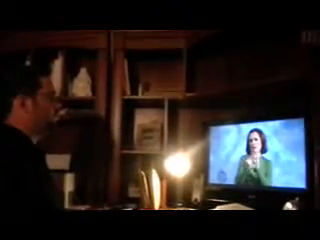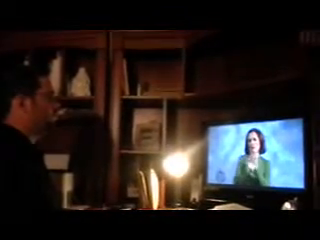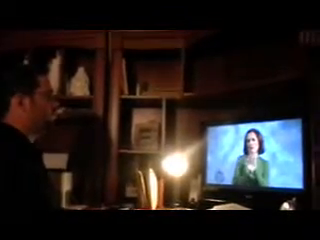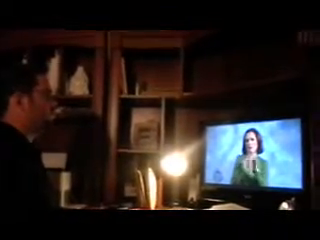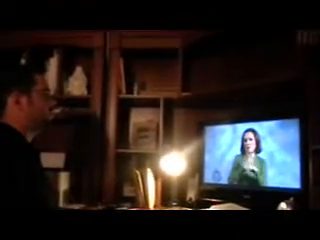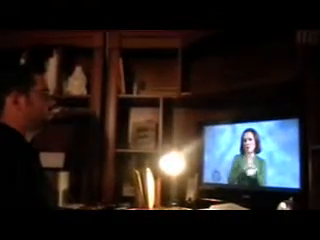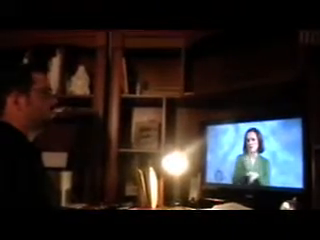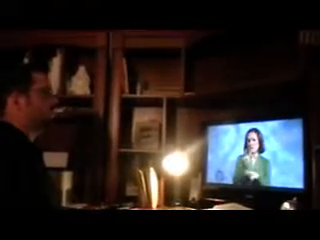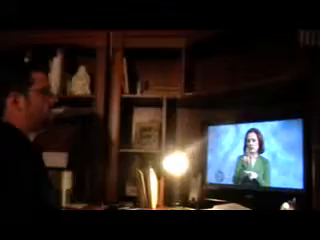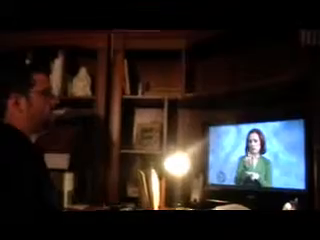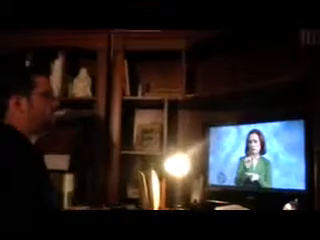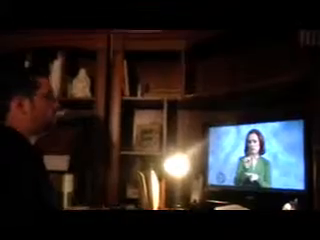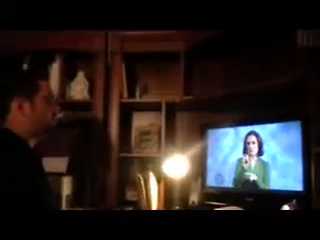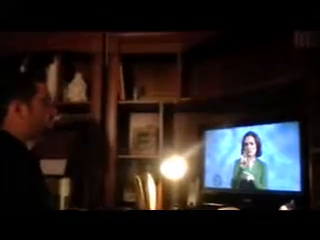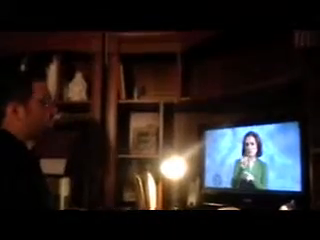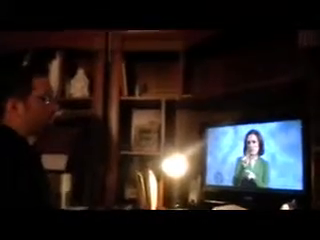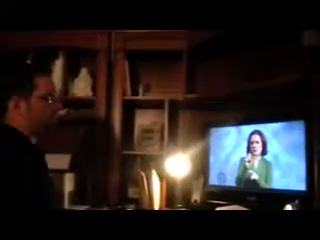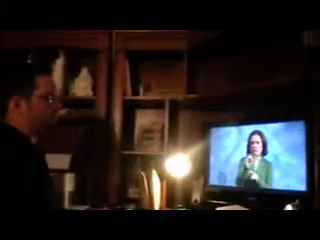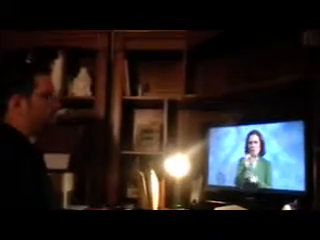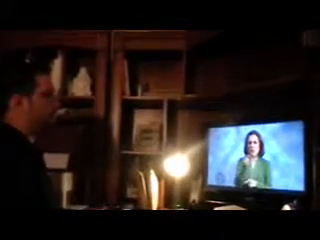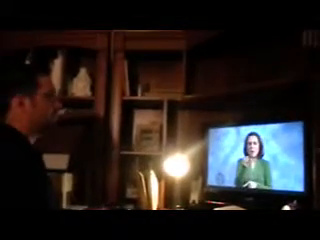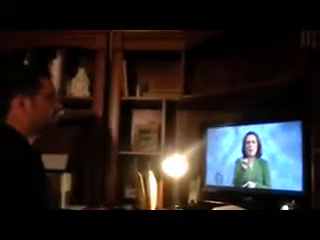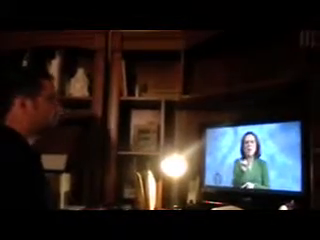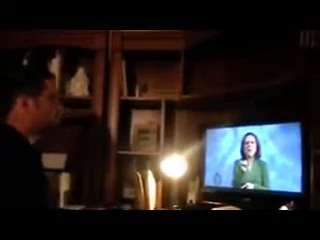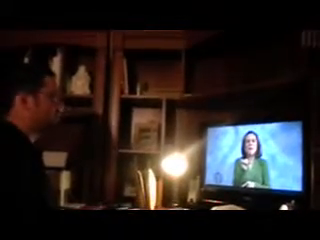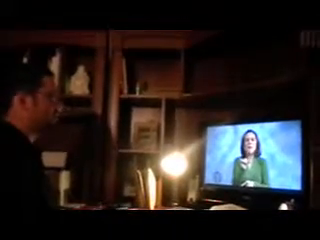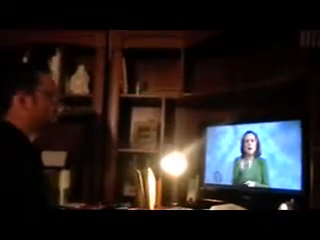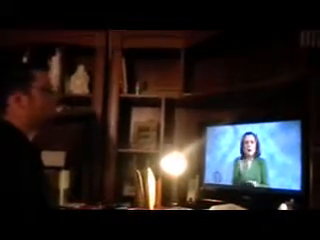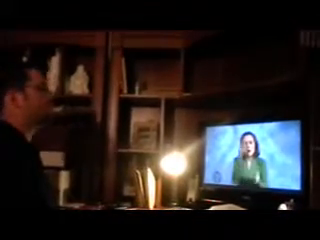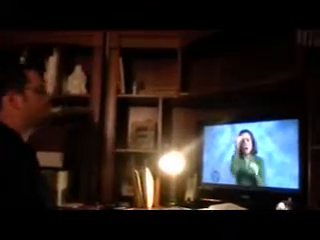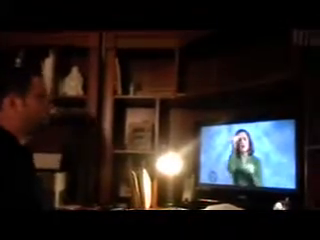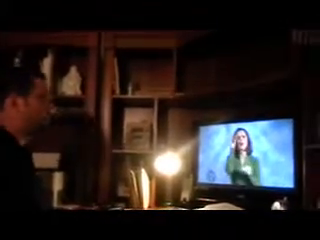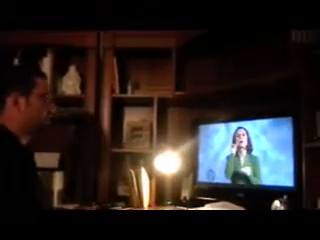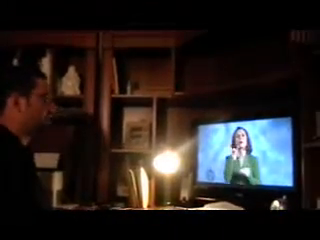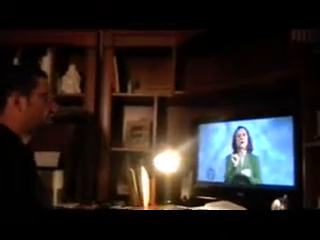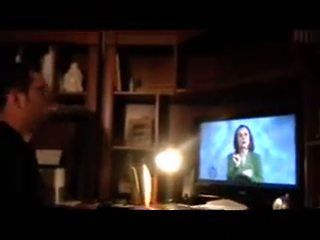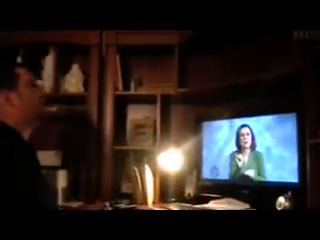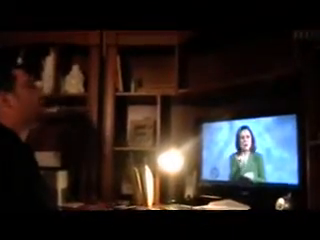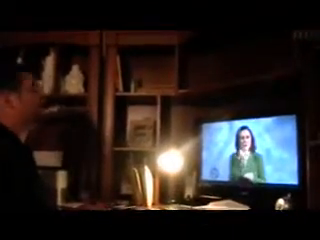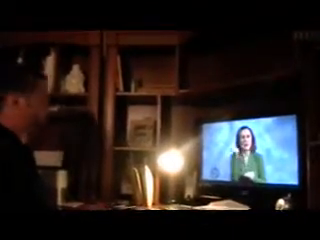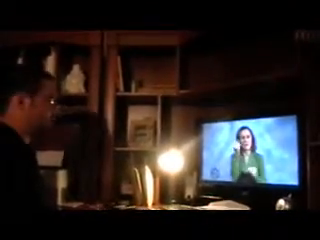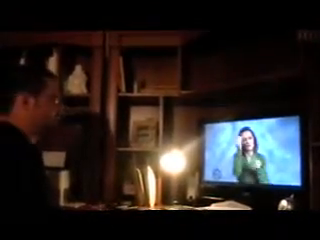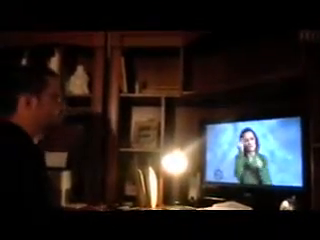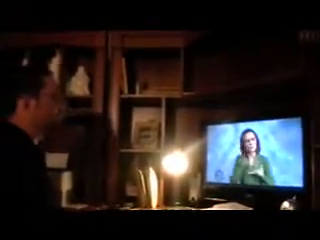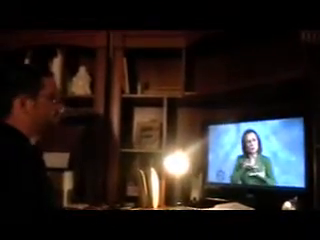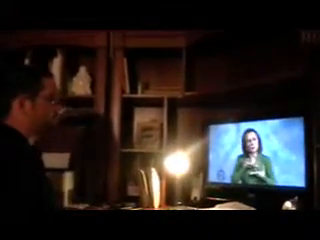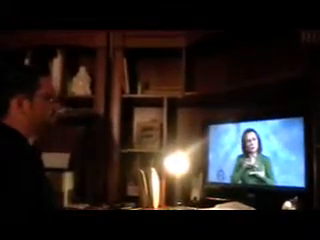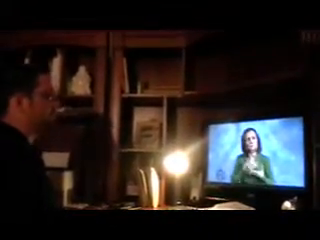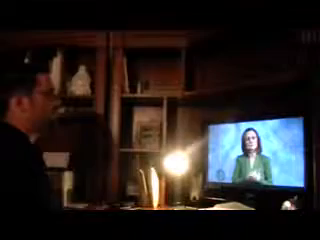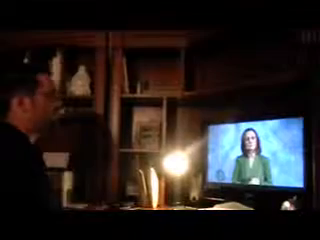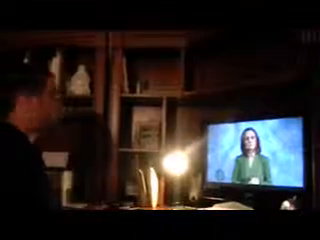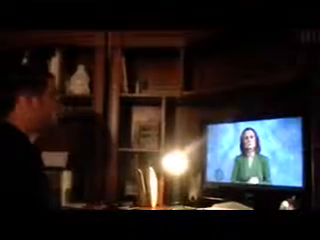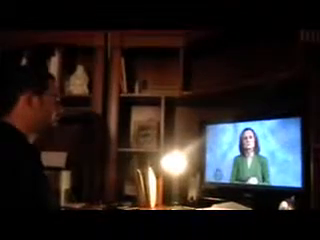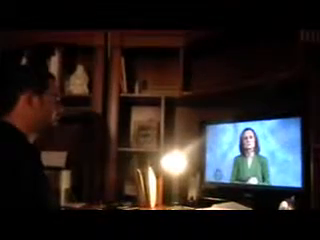We really just want to share more background information about the VRS rates, you know, it'll give you the a-ha, it'll give you a better understanding of how we,